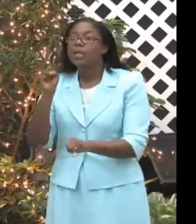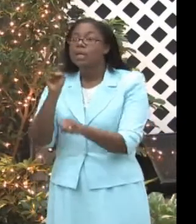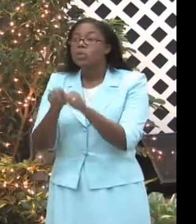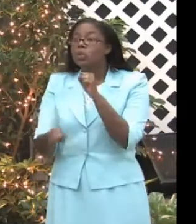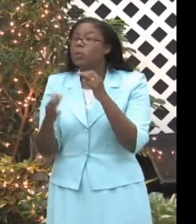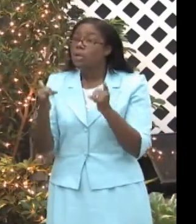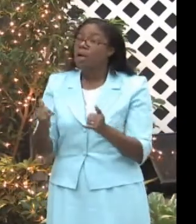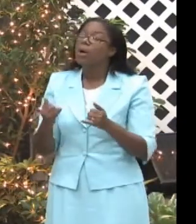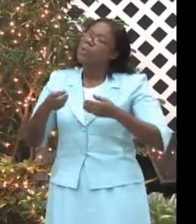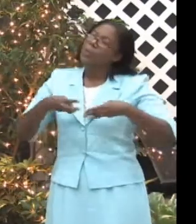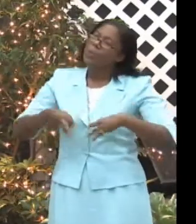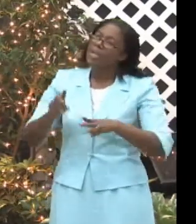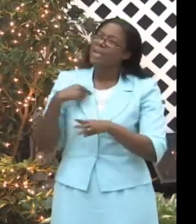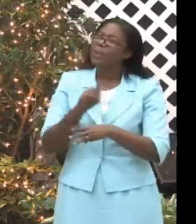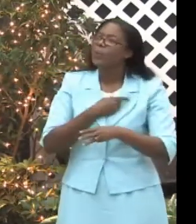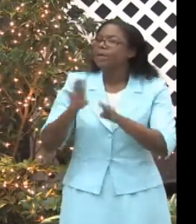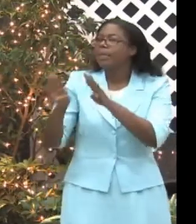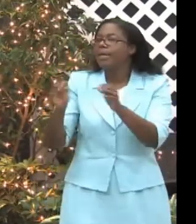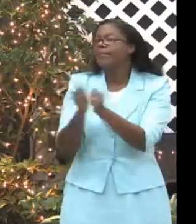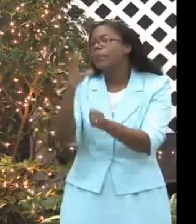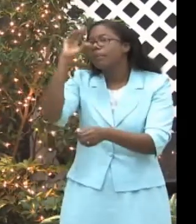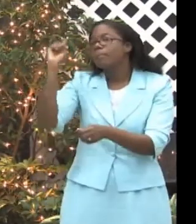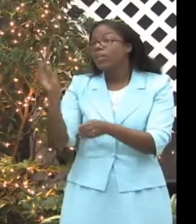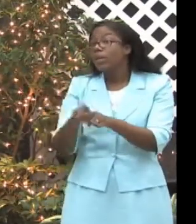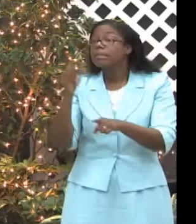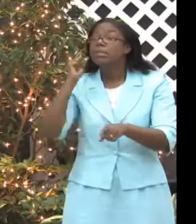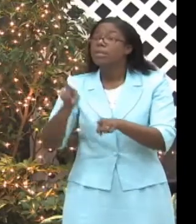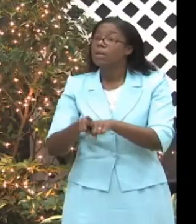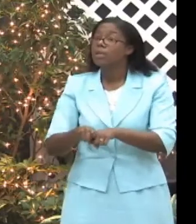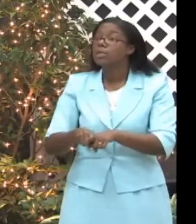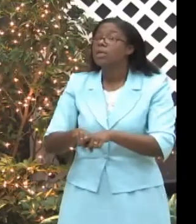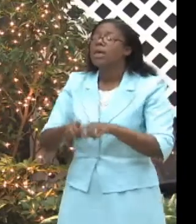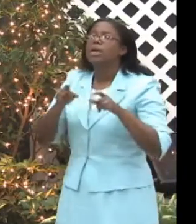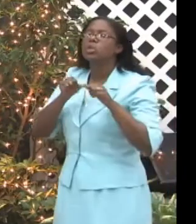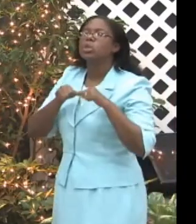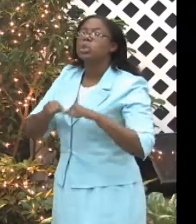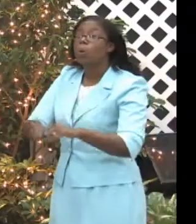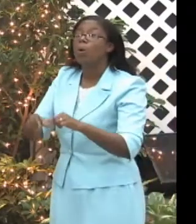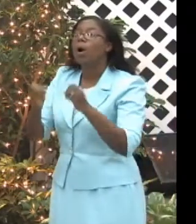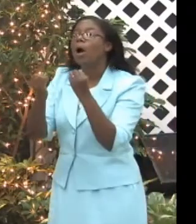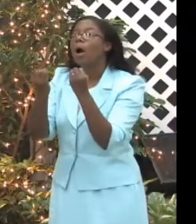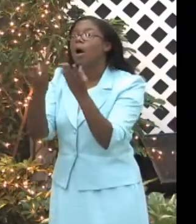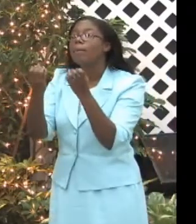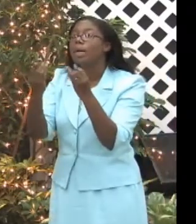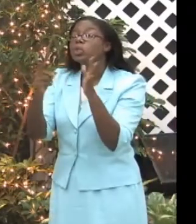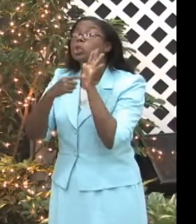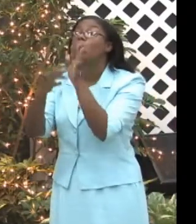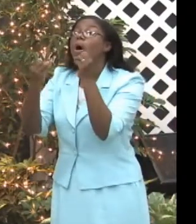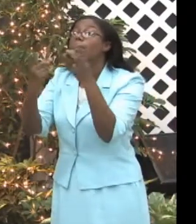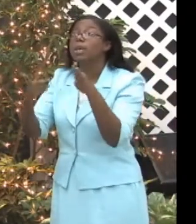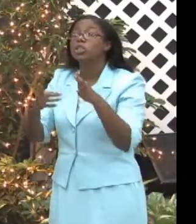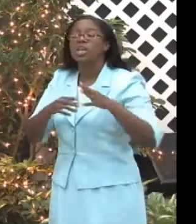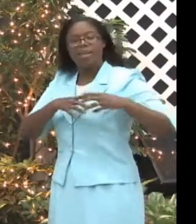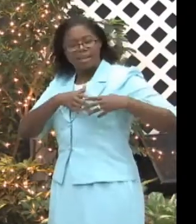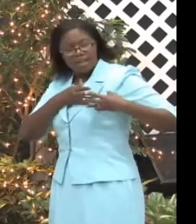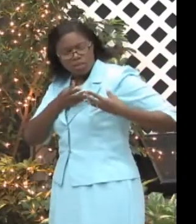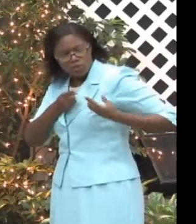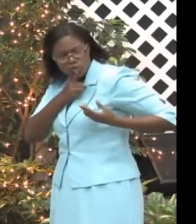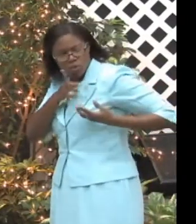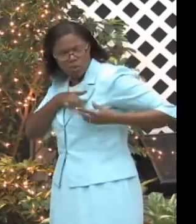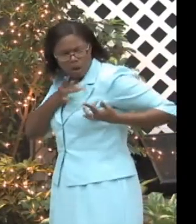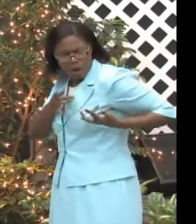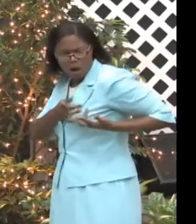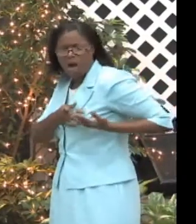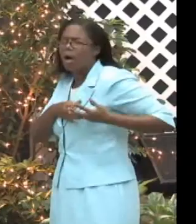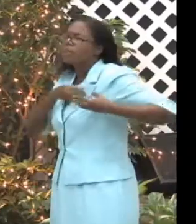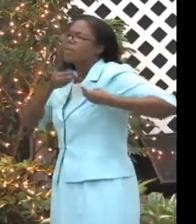we treat our brothers and sisters is a measure of the humanity, the compassion, and the quality of person